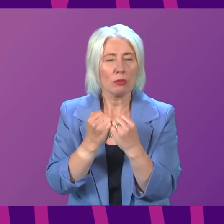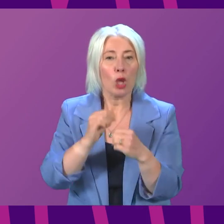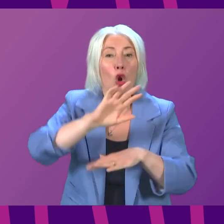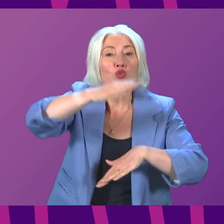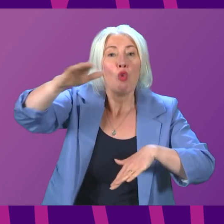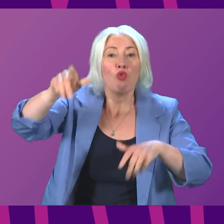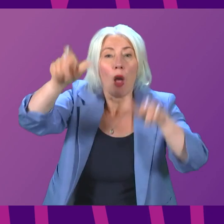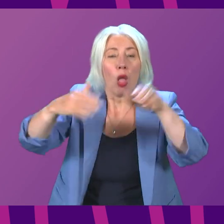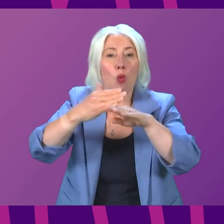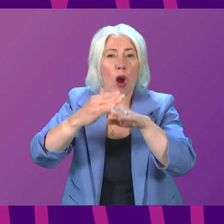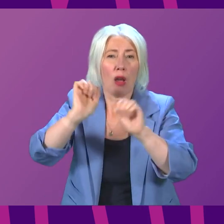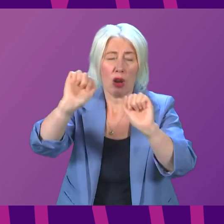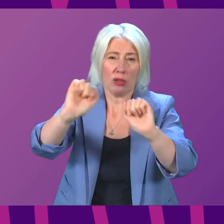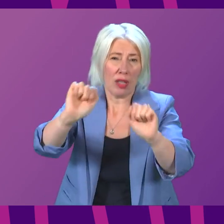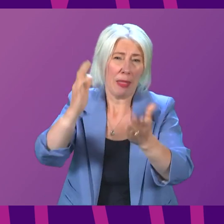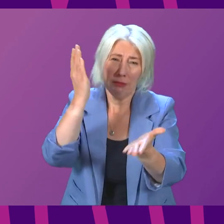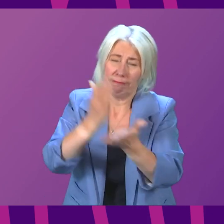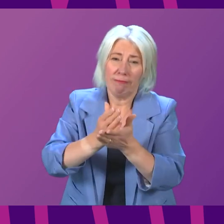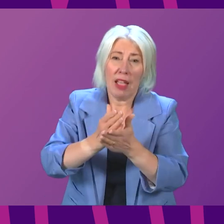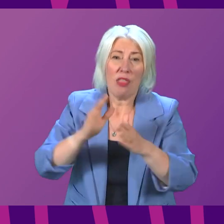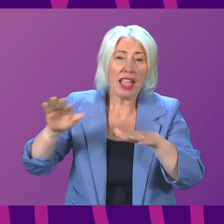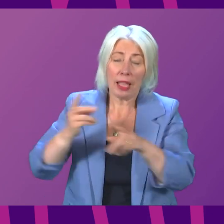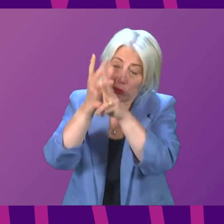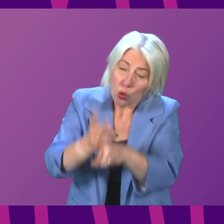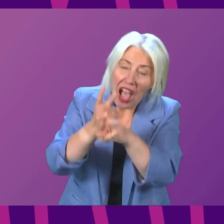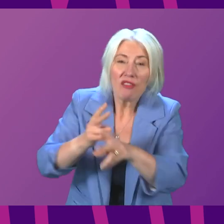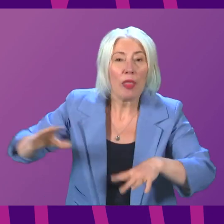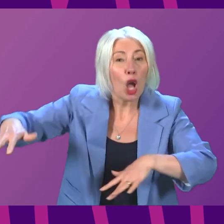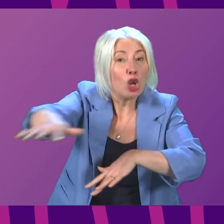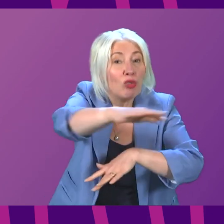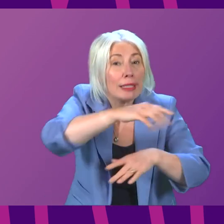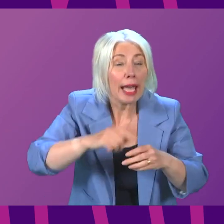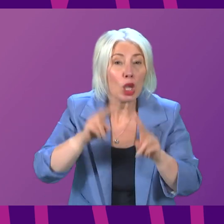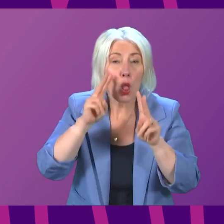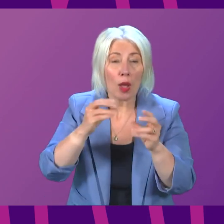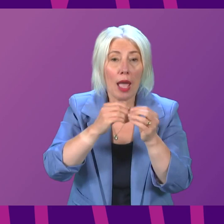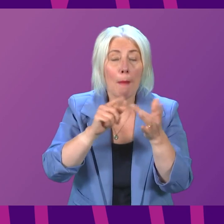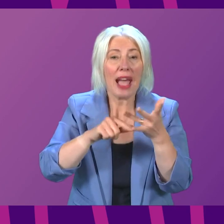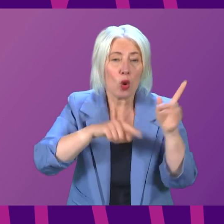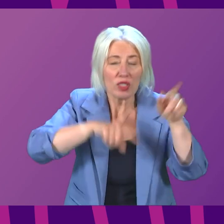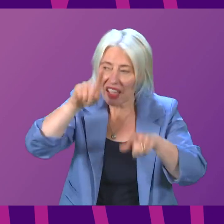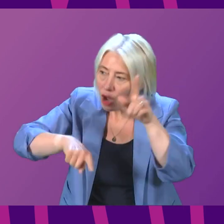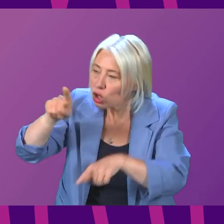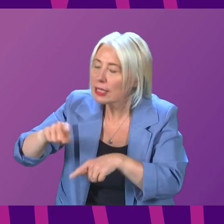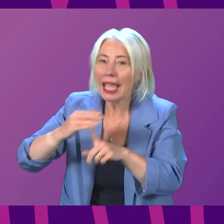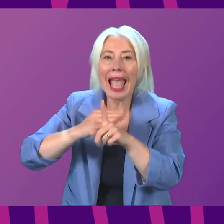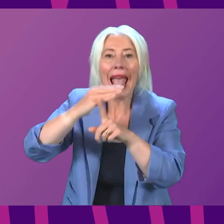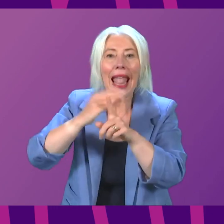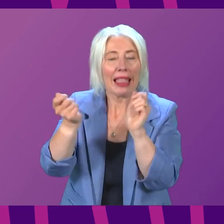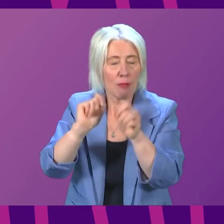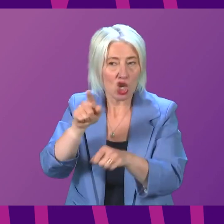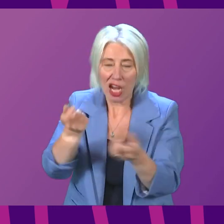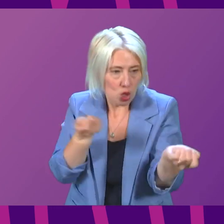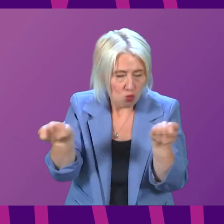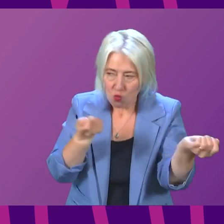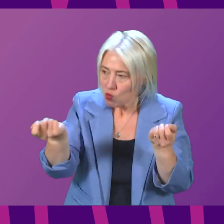workers are Scotland's de facto countryside custodians, protecting biodiversity and tackling climate change. And, with